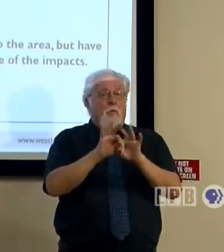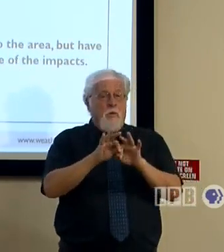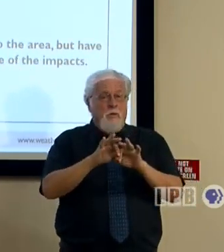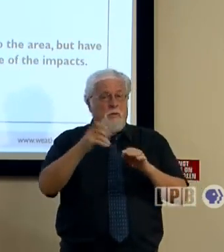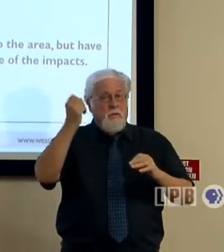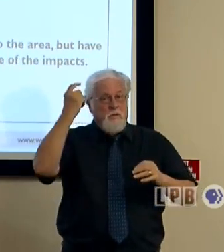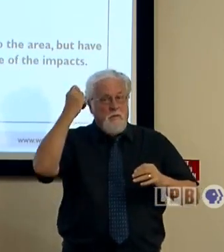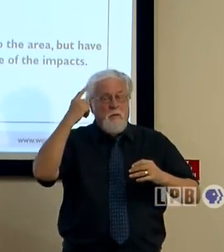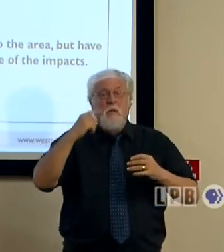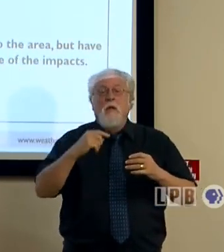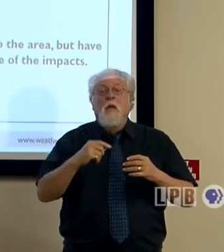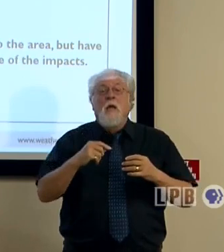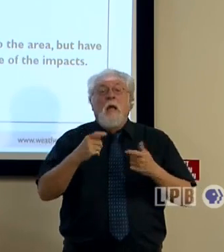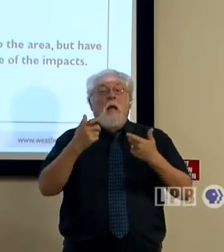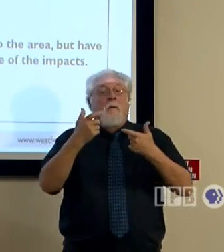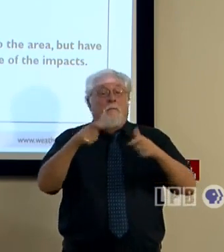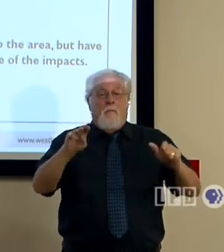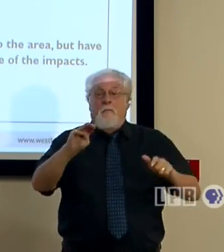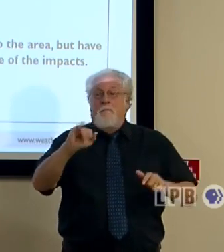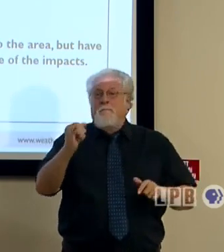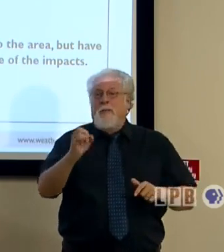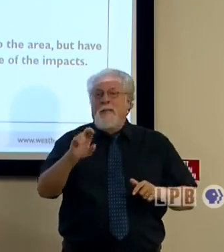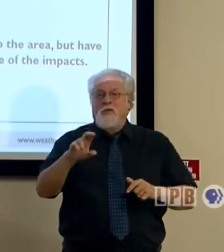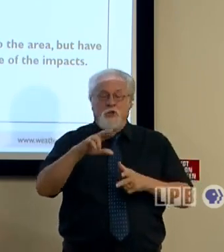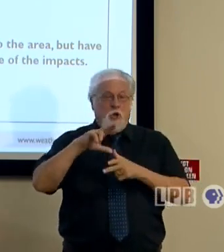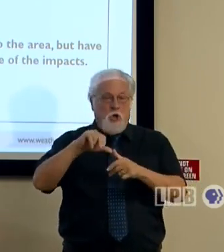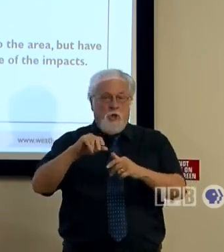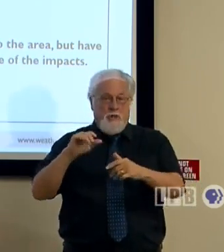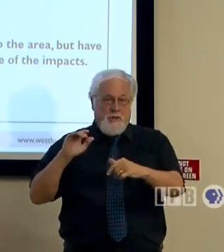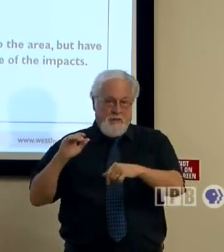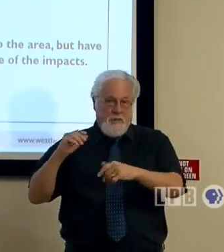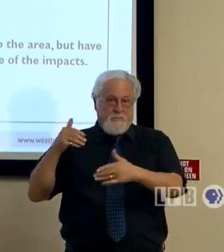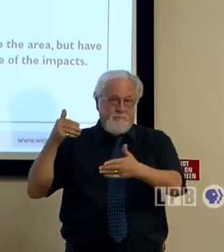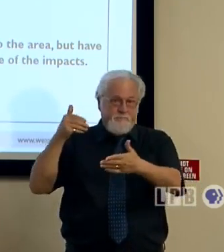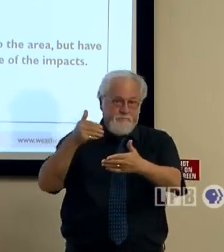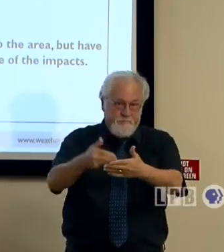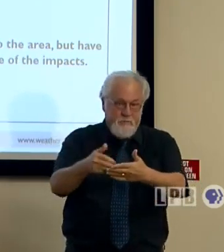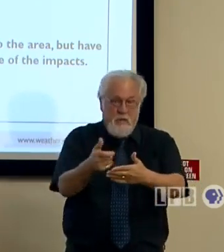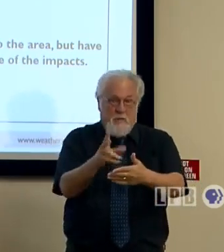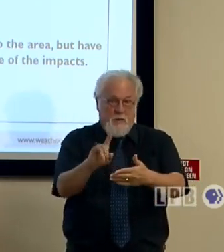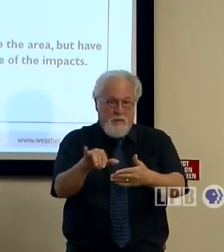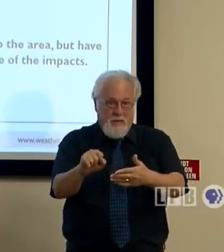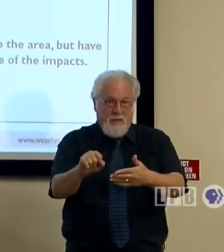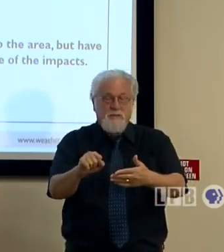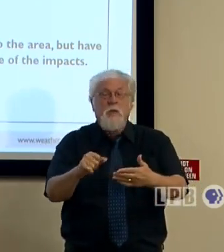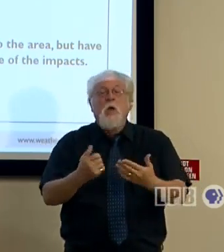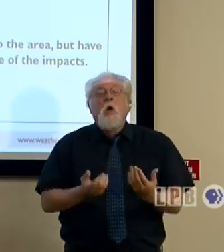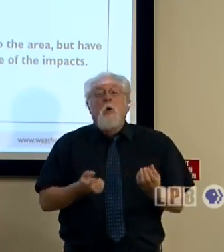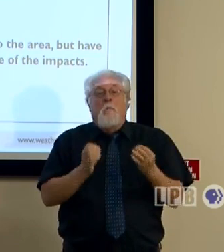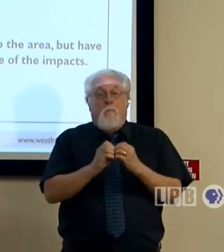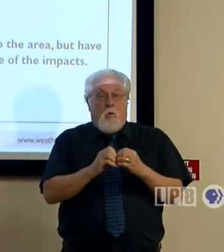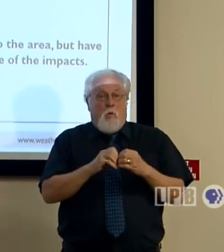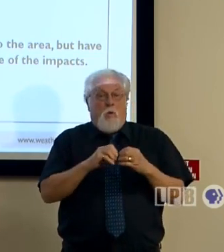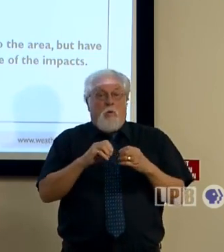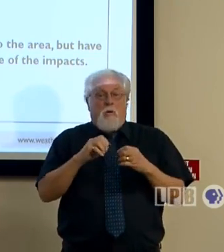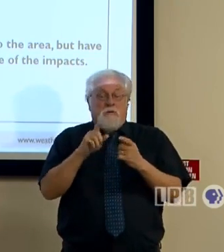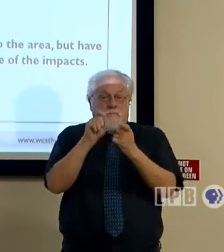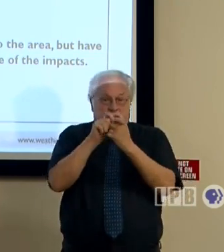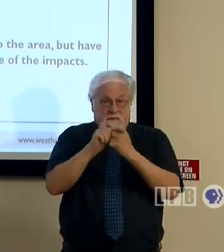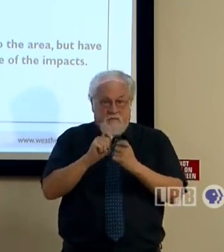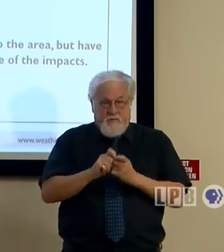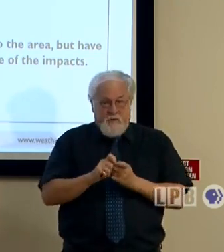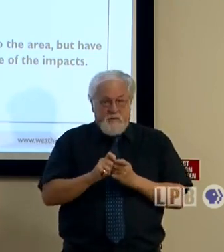a major hurricane approaching our shoreline in just a couple of days. We'll have much more when it comes to specifics